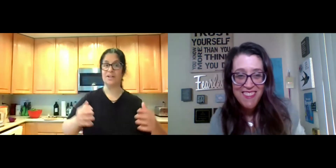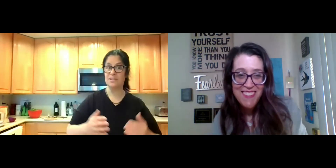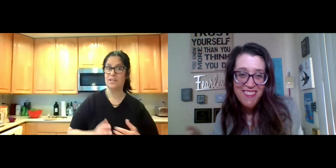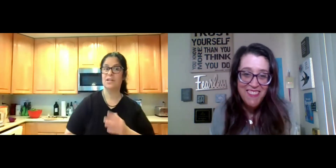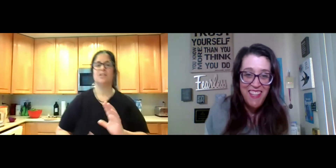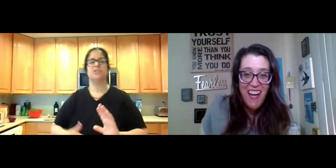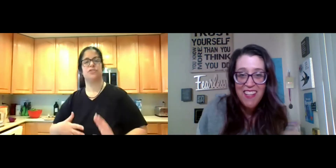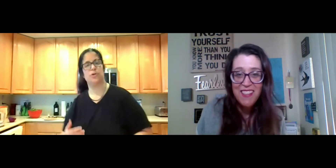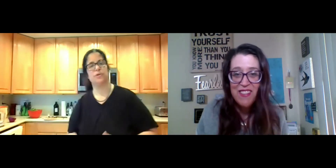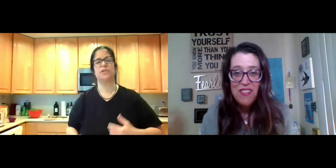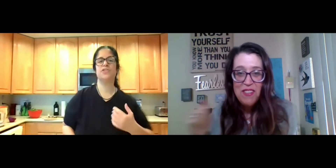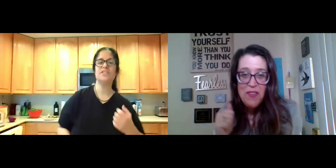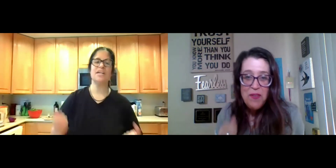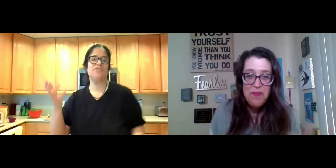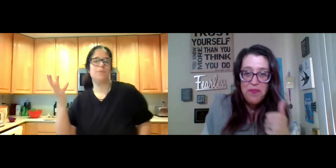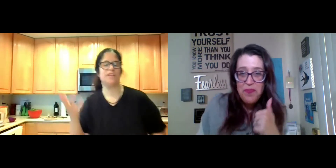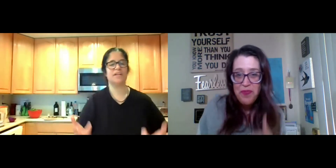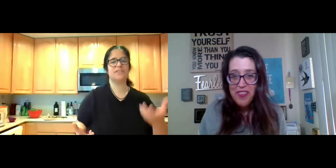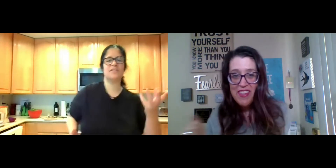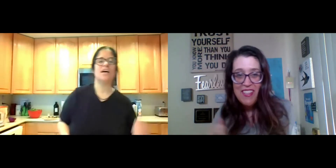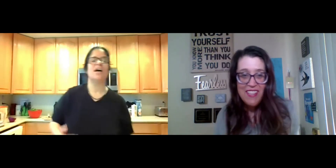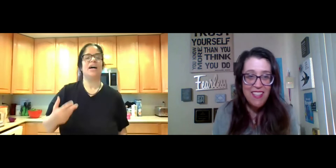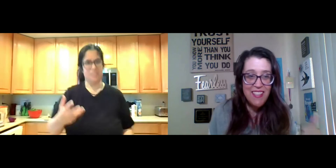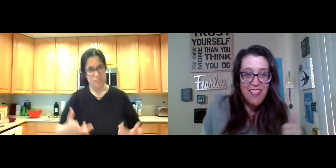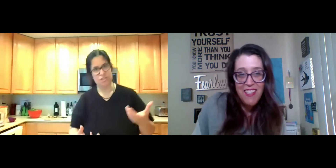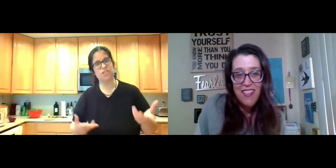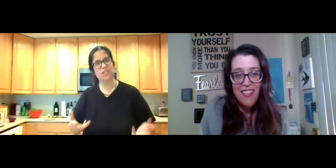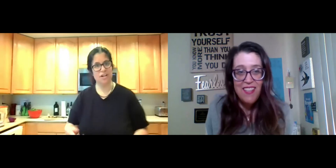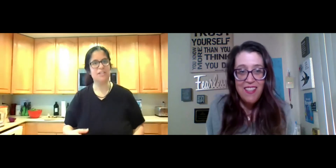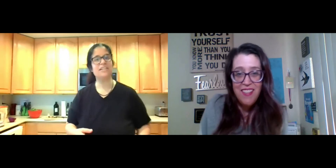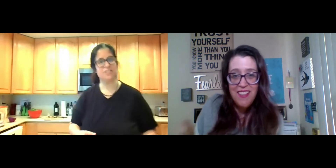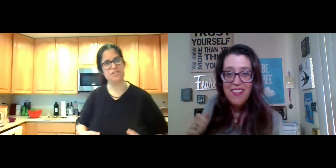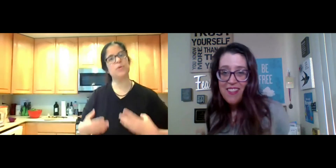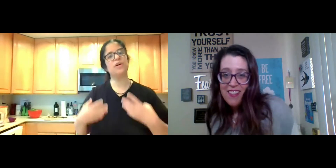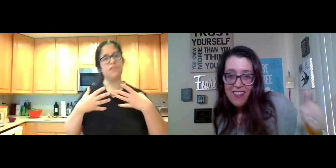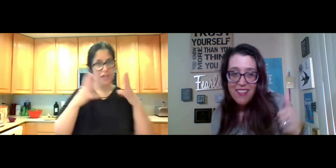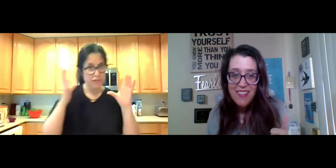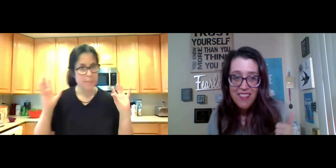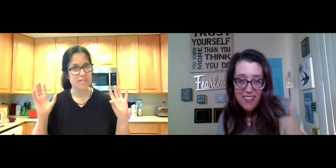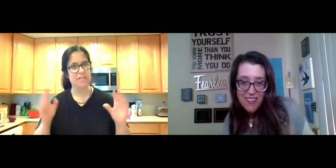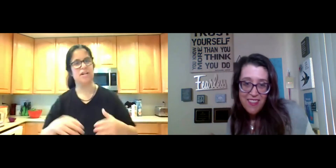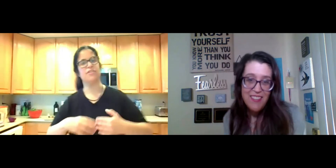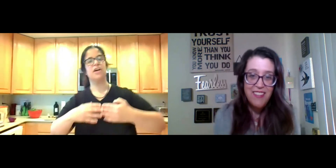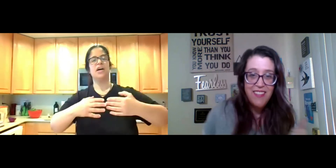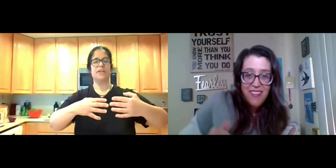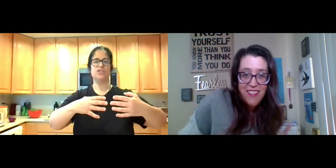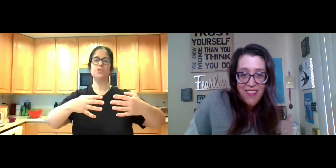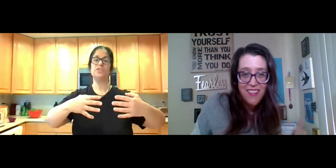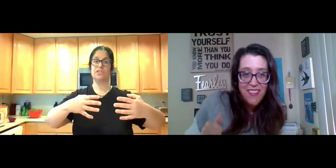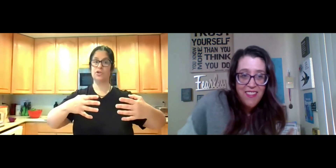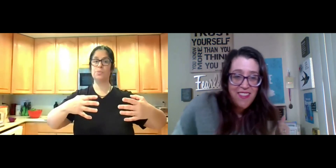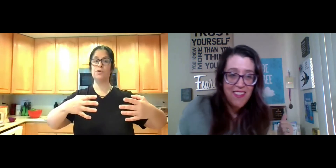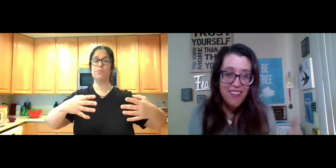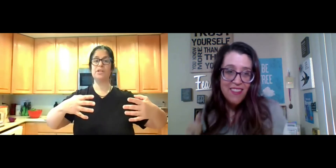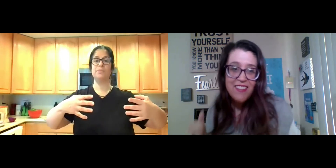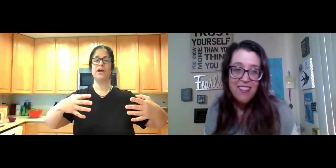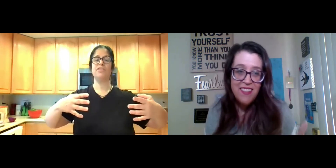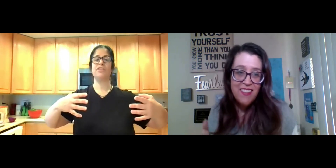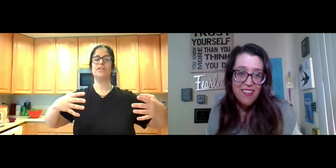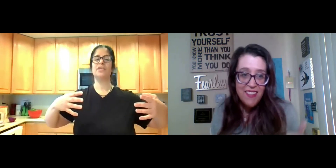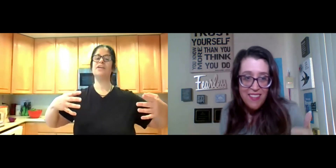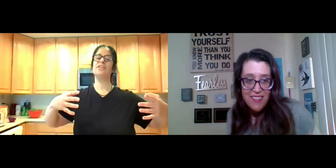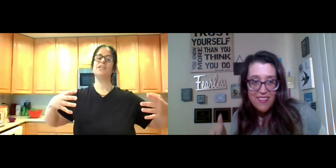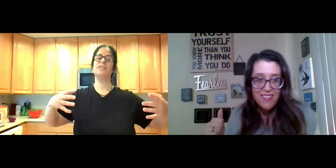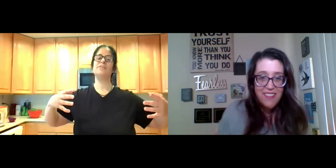as well. Yeah. So it doesn't have to be this. I teach the Qigong classes as well for everybody's health. That's really slow movement and